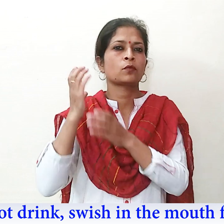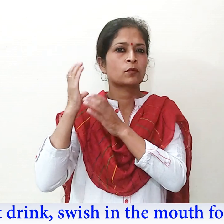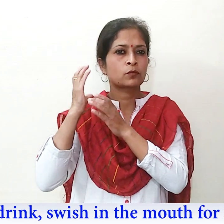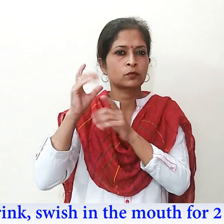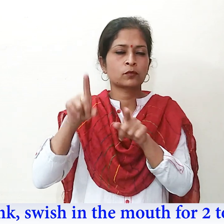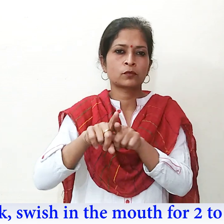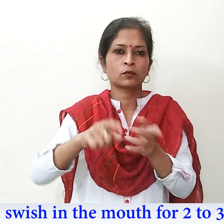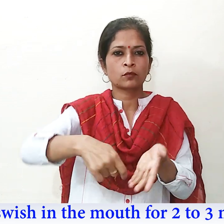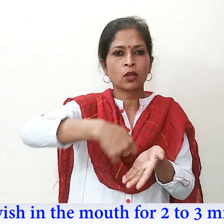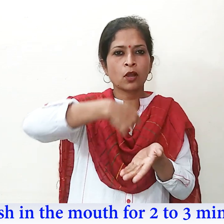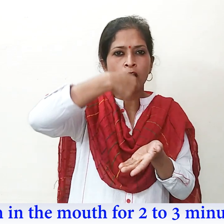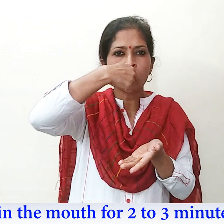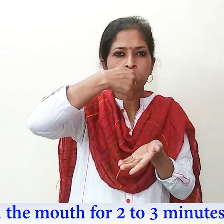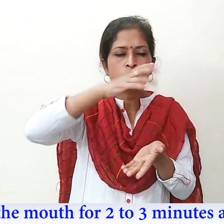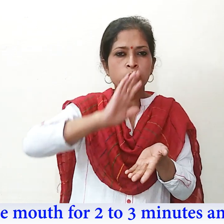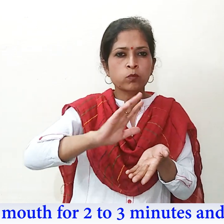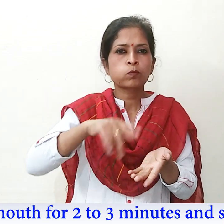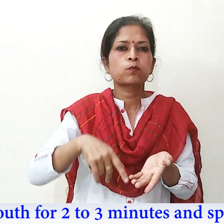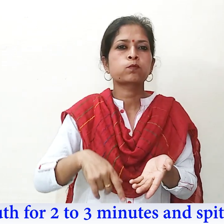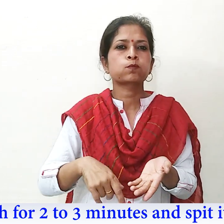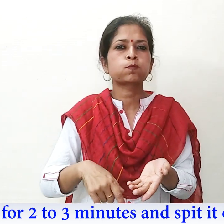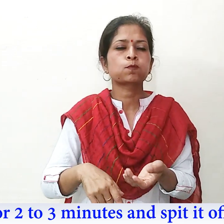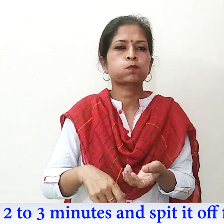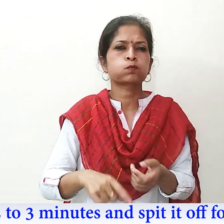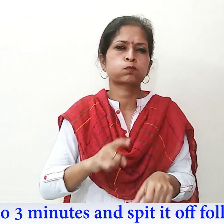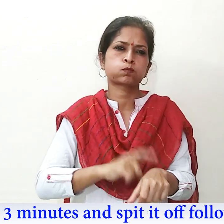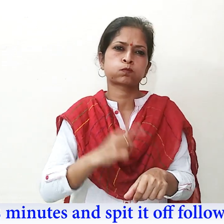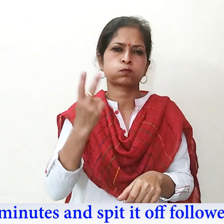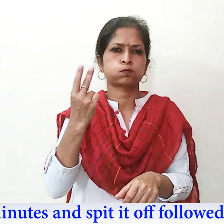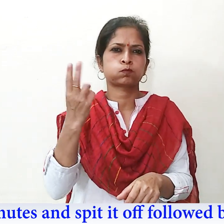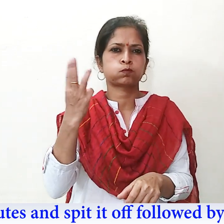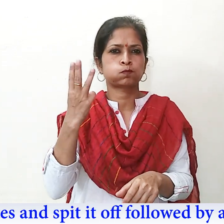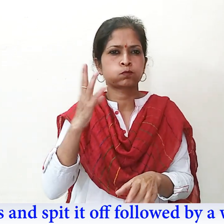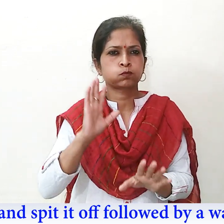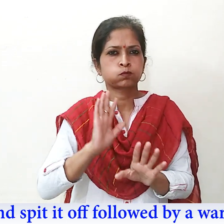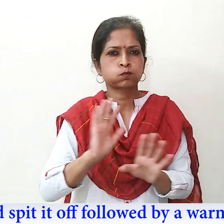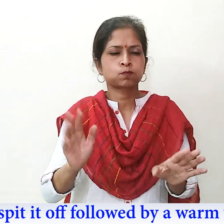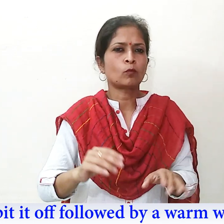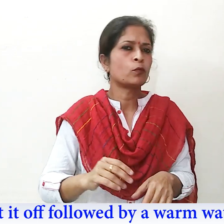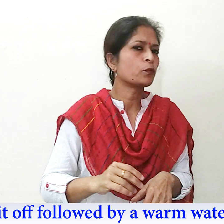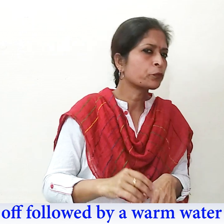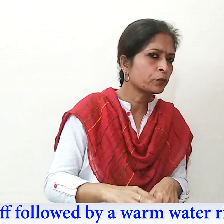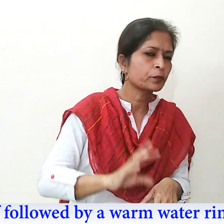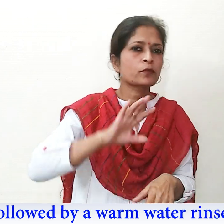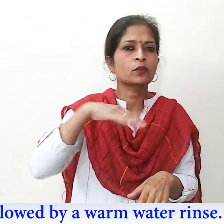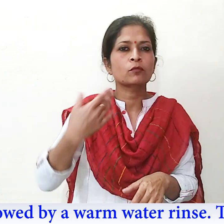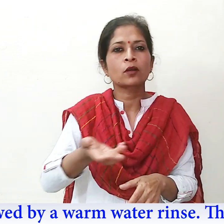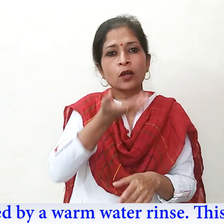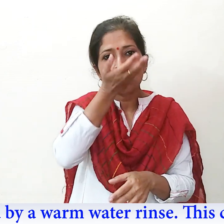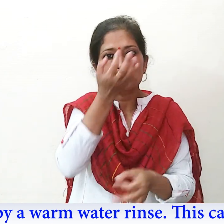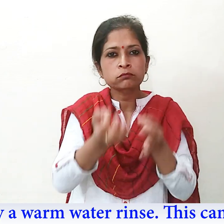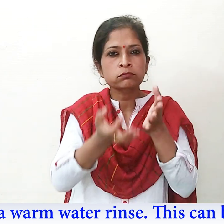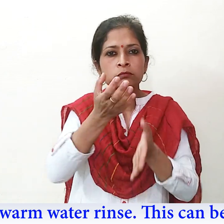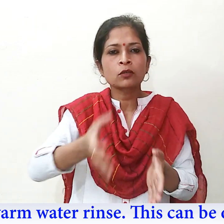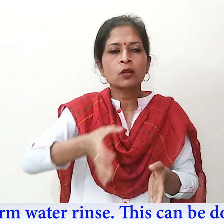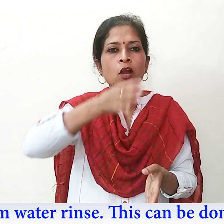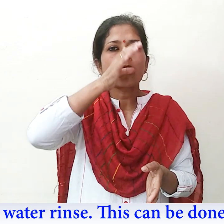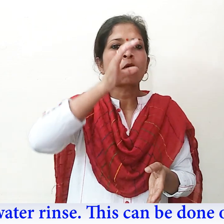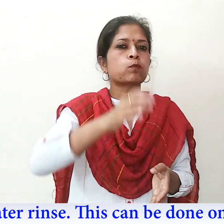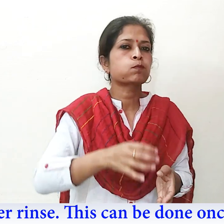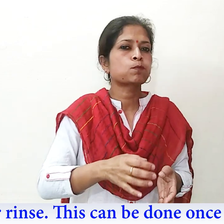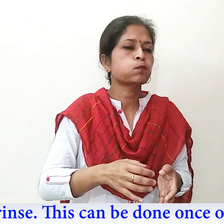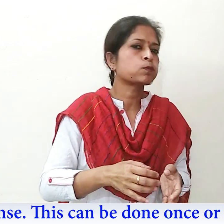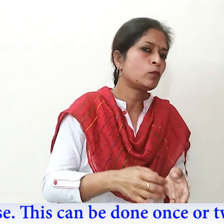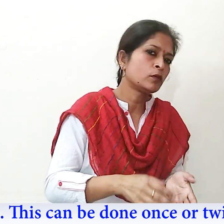Swish in the mouth for 2-3 minutes and spit it off followed by a warm